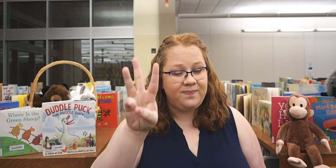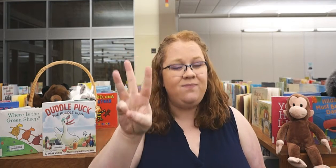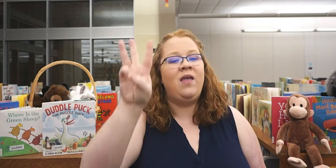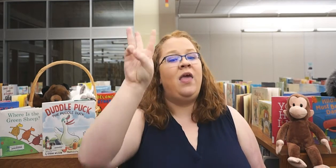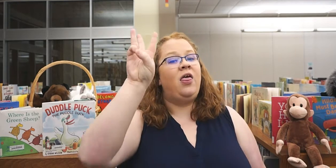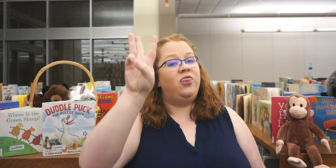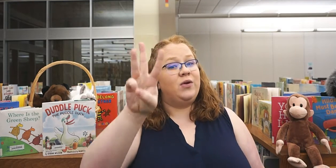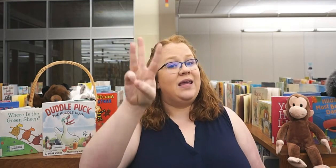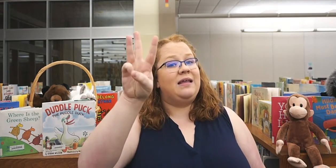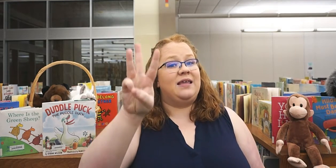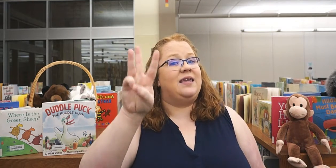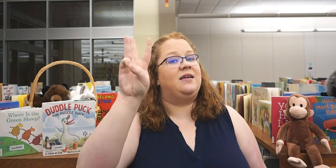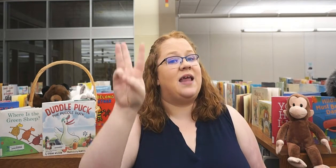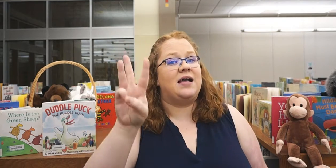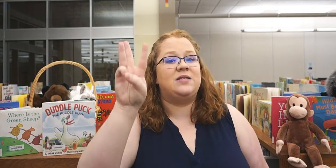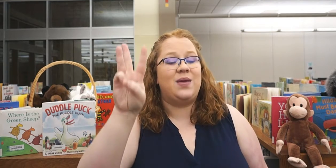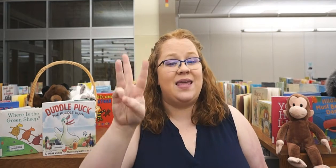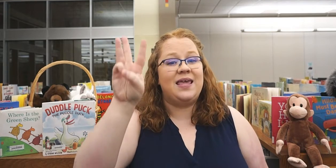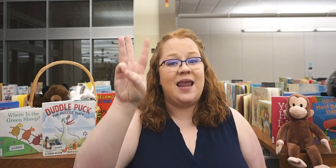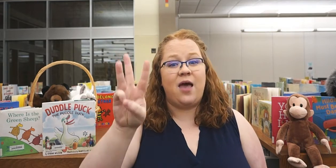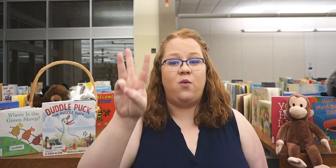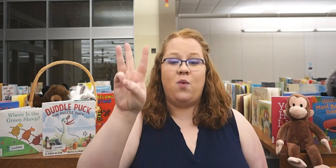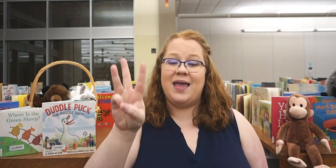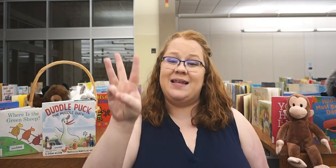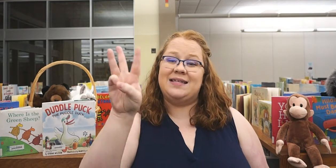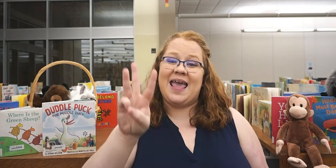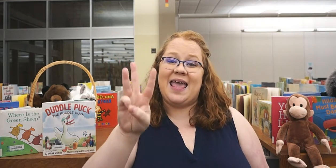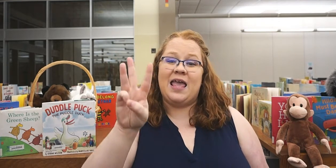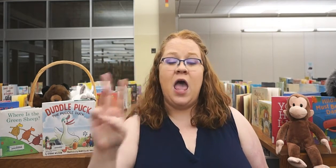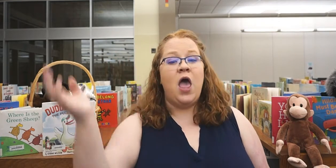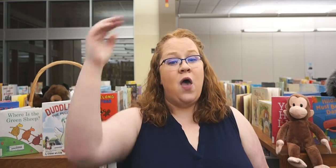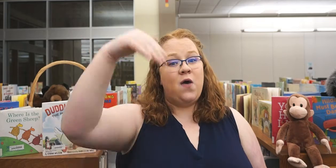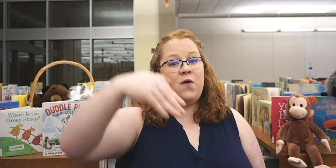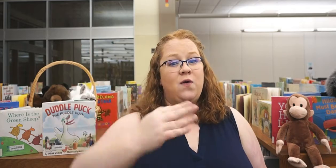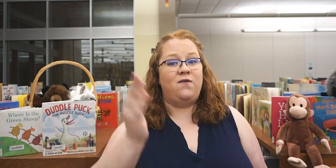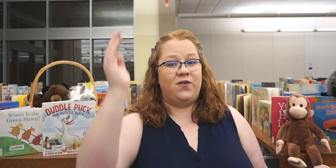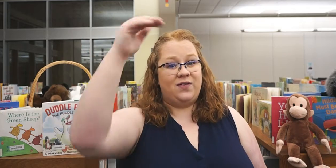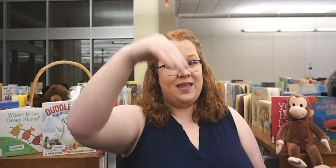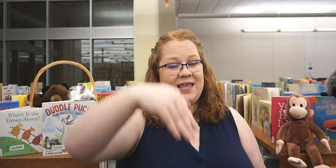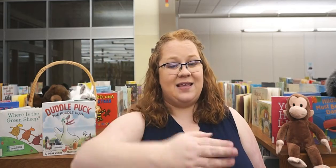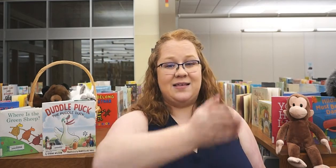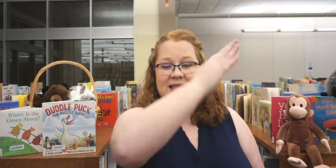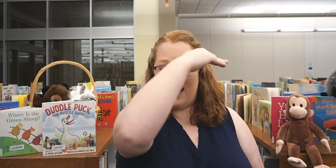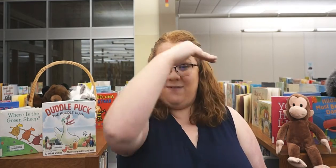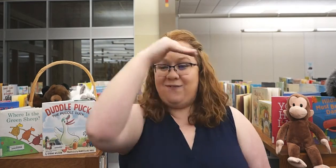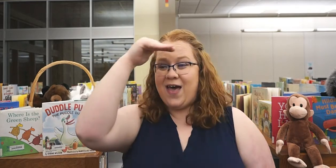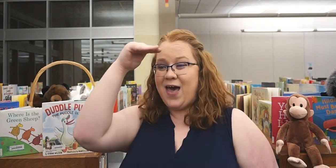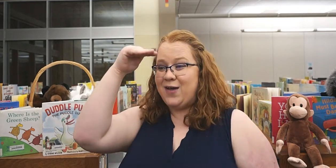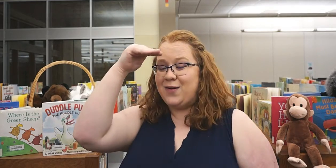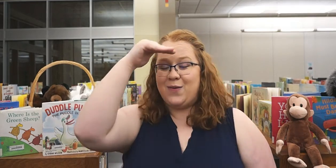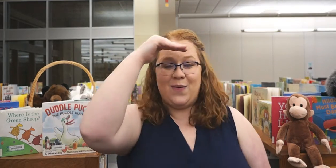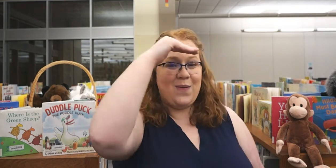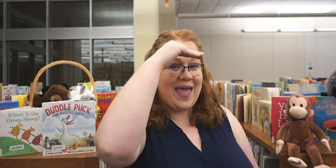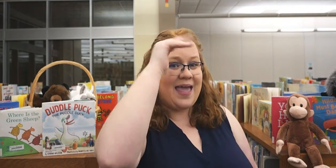Three Little Ducks went out one day, over the hills and far away.